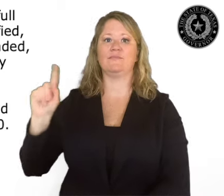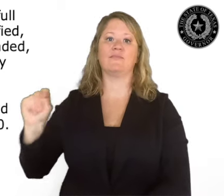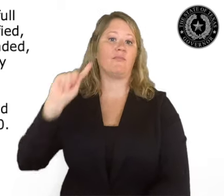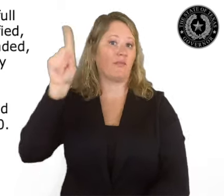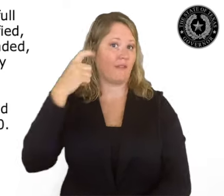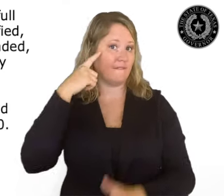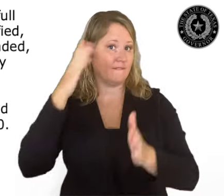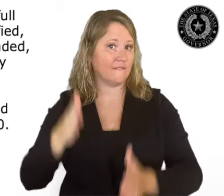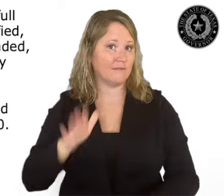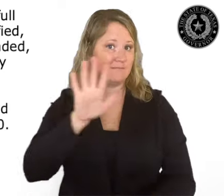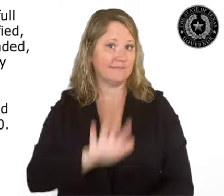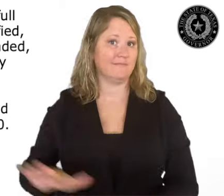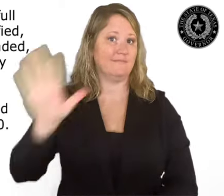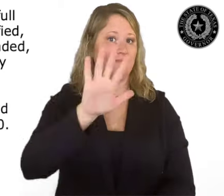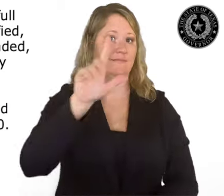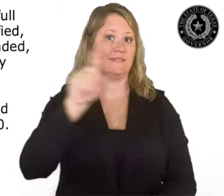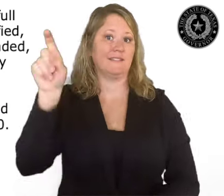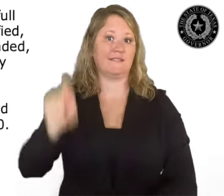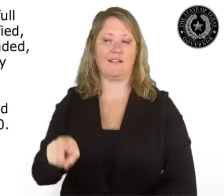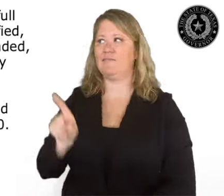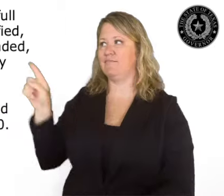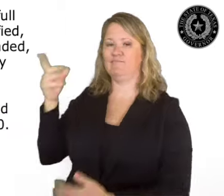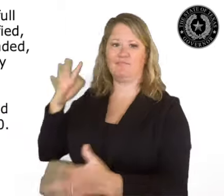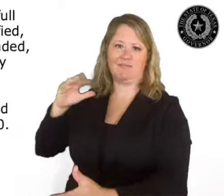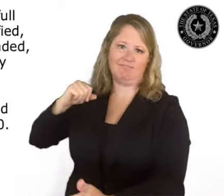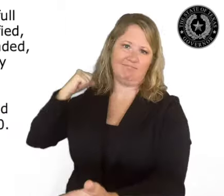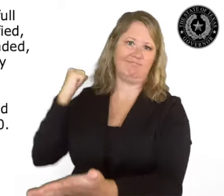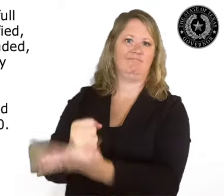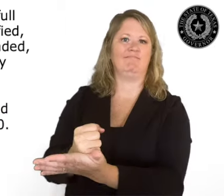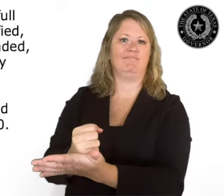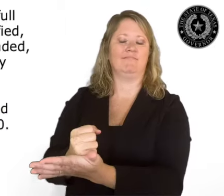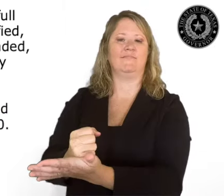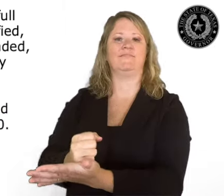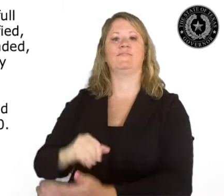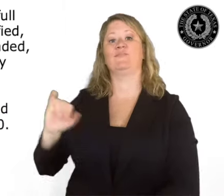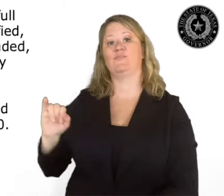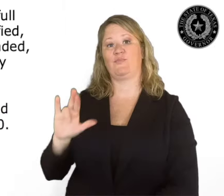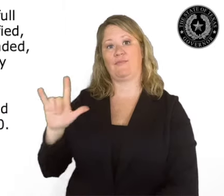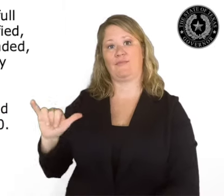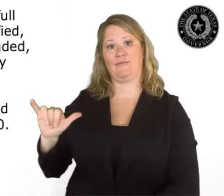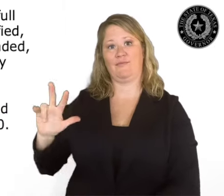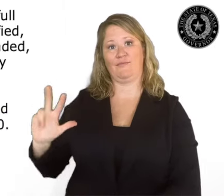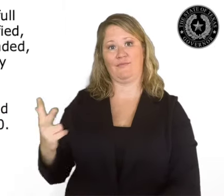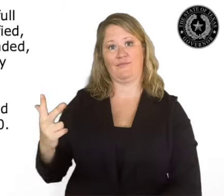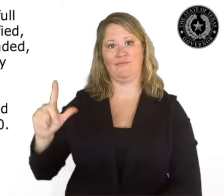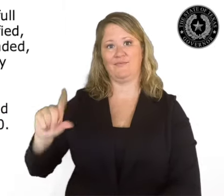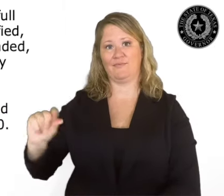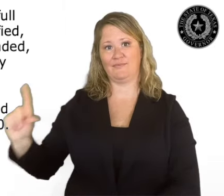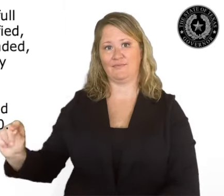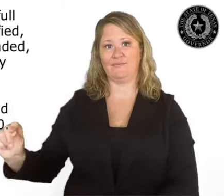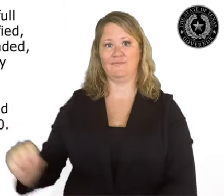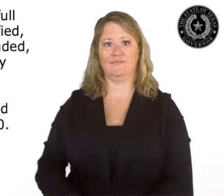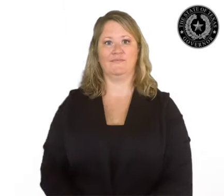under my hand this the second day of July 2020. Governor Greg Abbott.